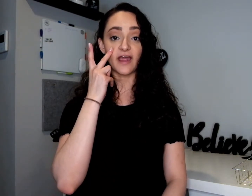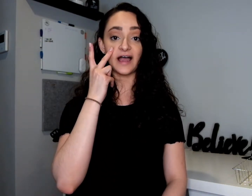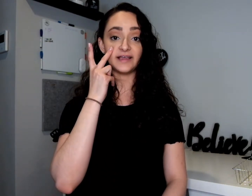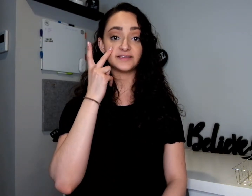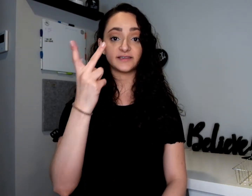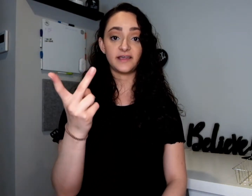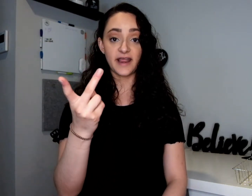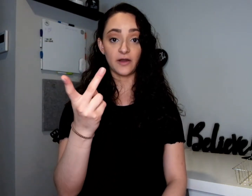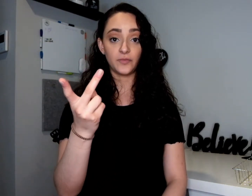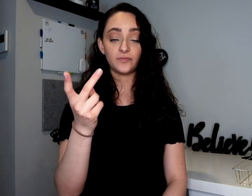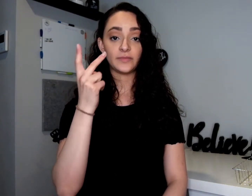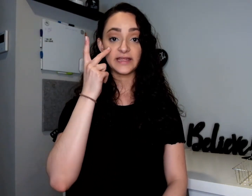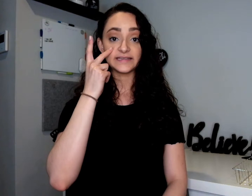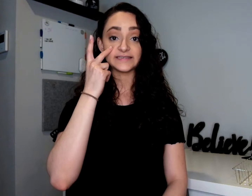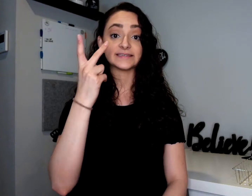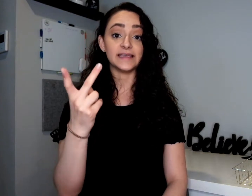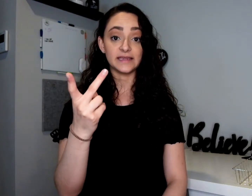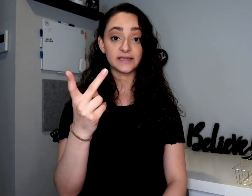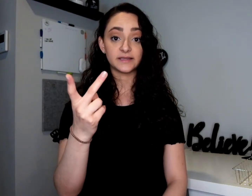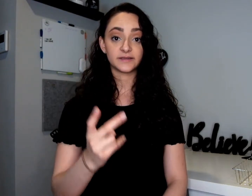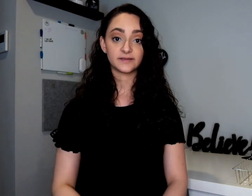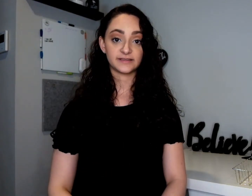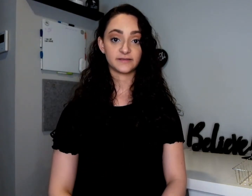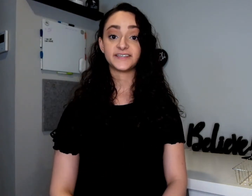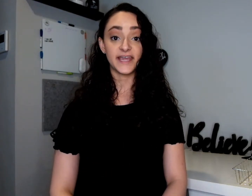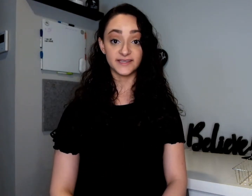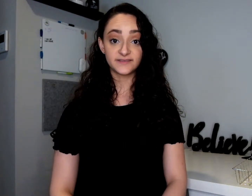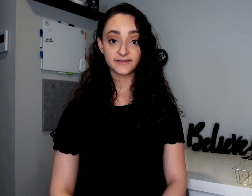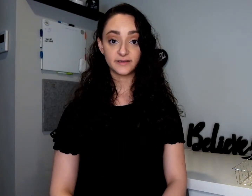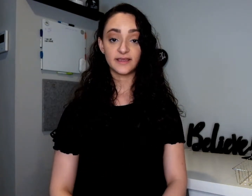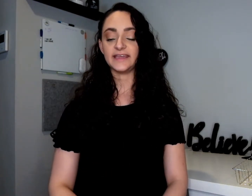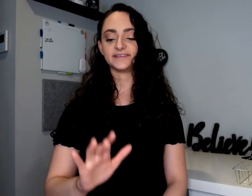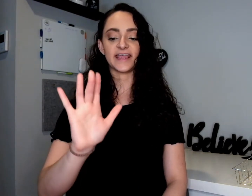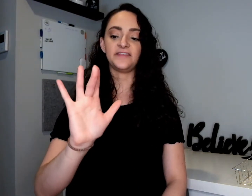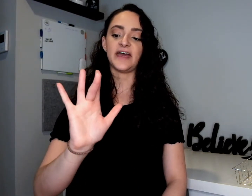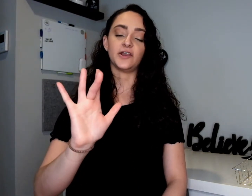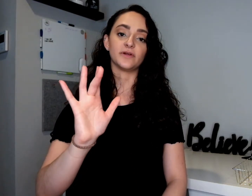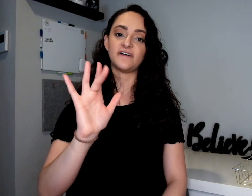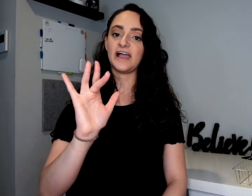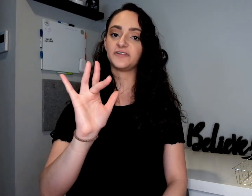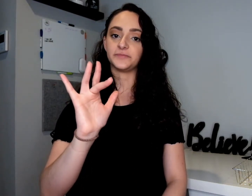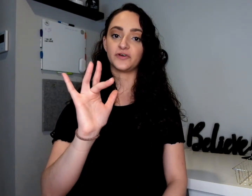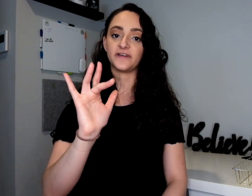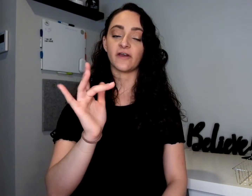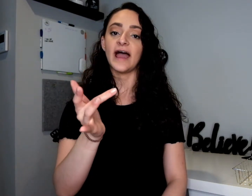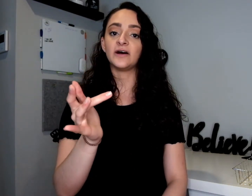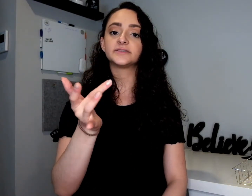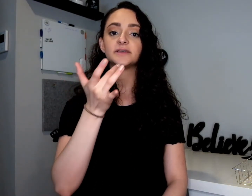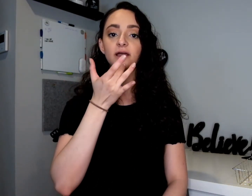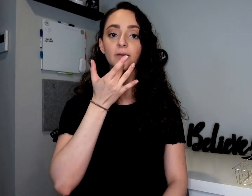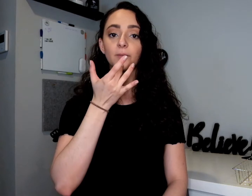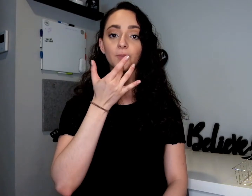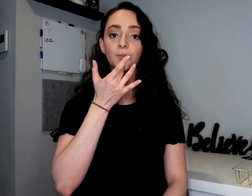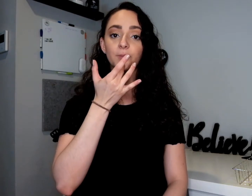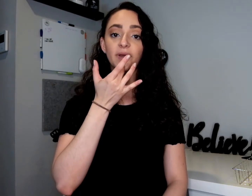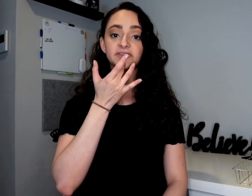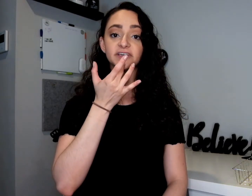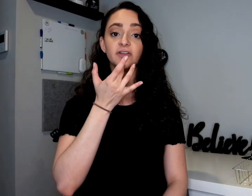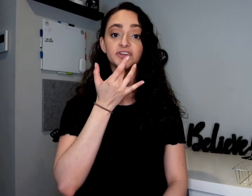eyes and out. See. Taste is again that number five with the middle finger out, bouncing on your